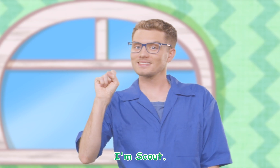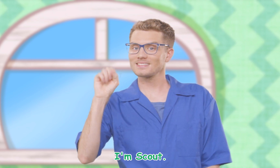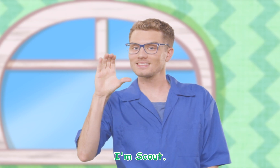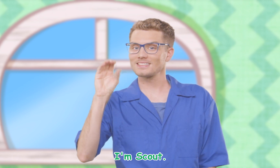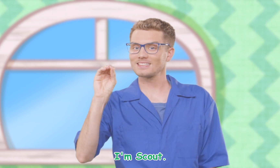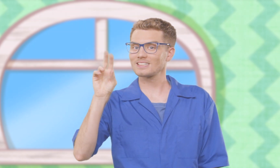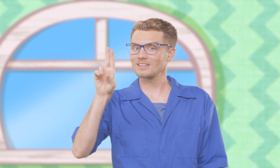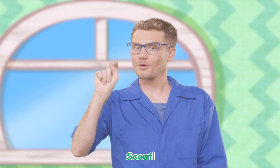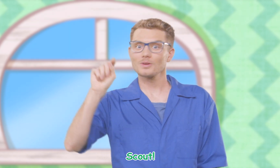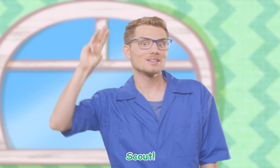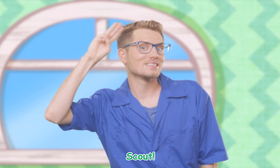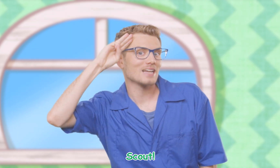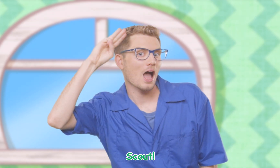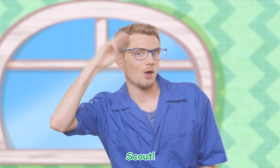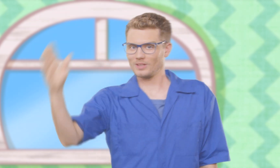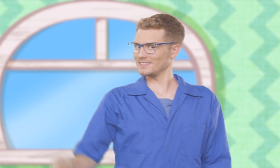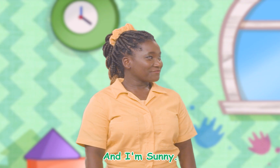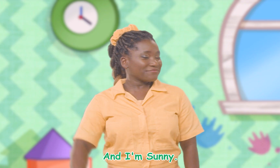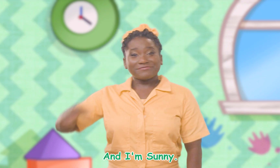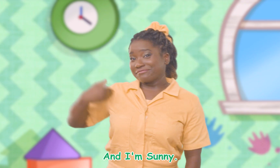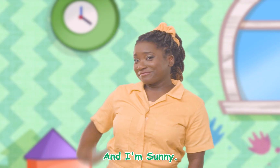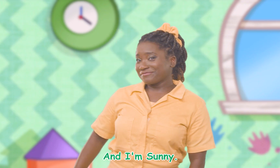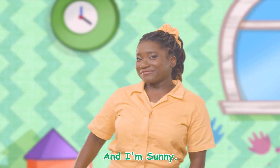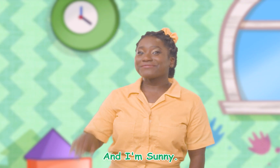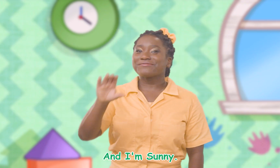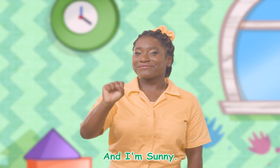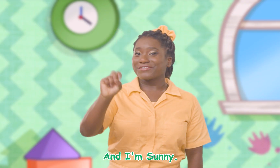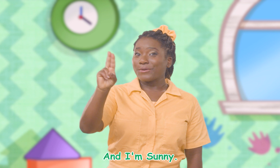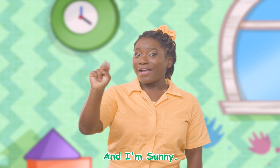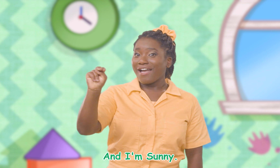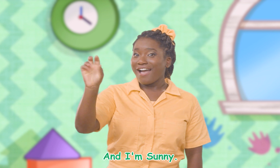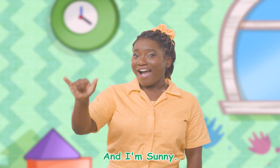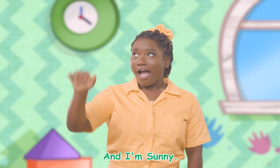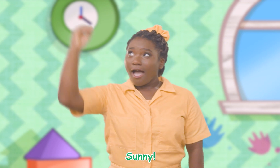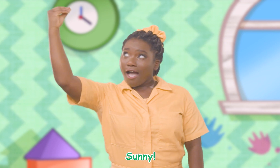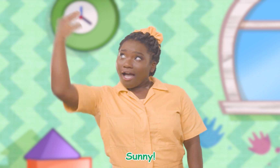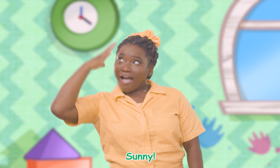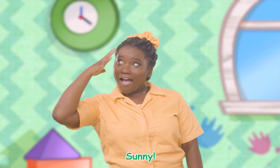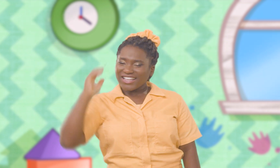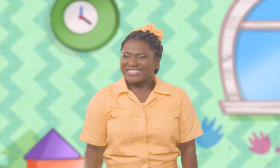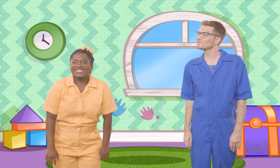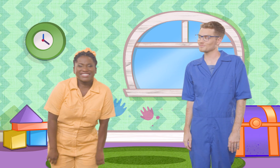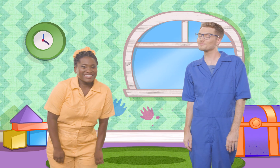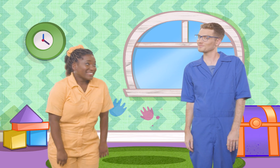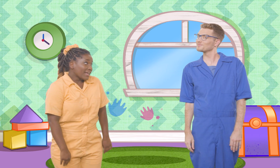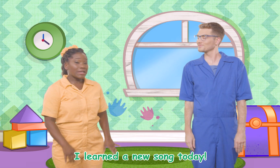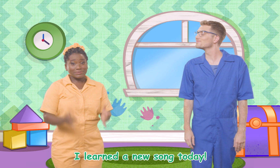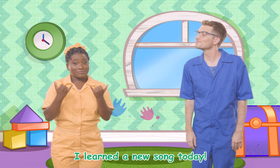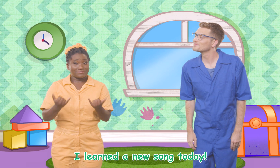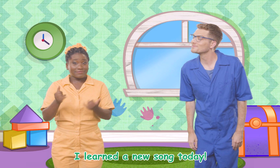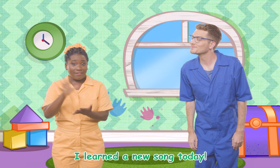Scout. Scout. And I'm Sunny. Sunny. I learned